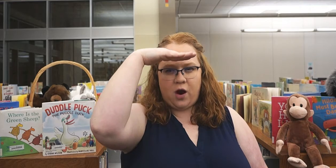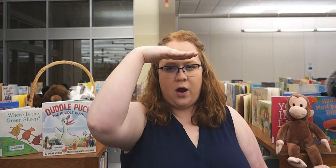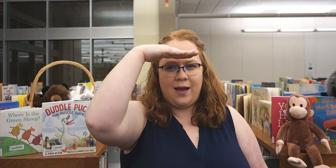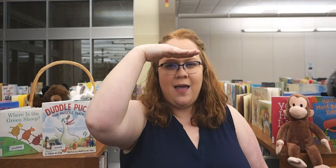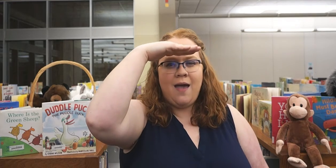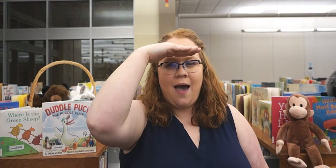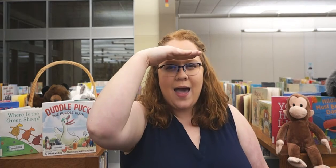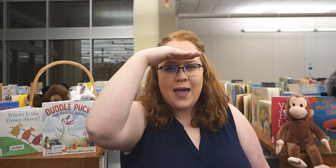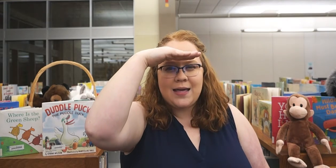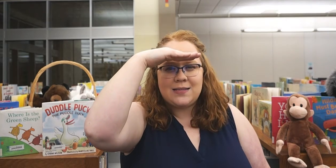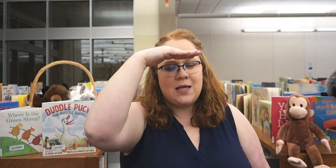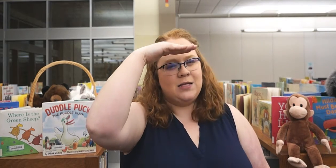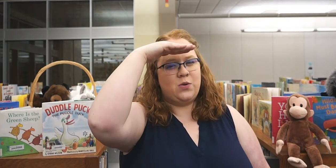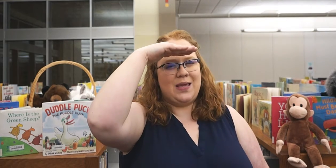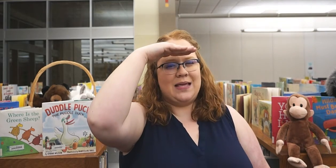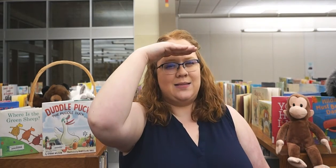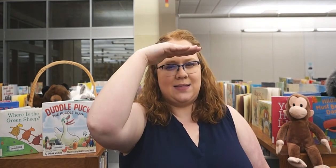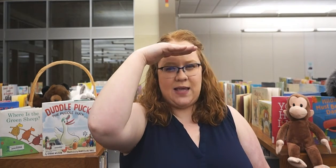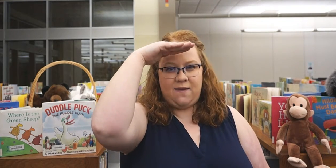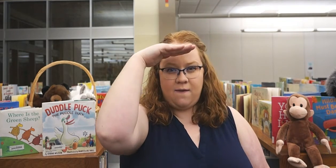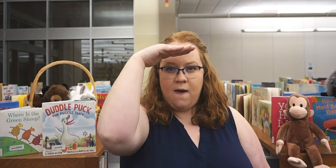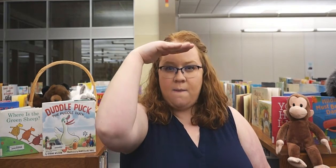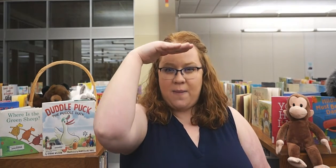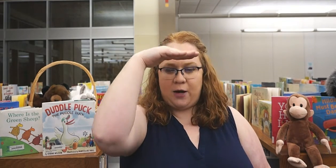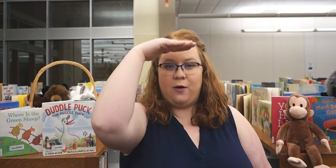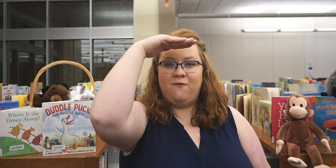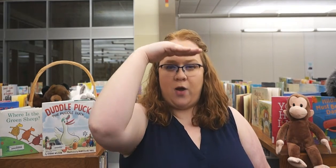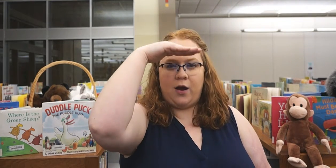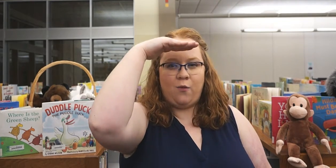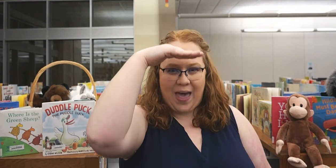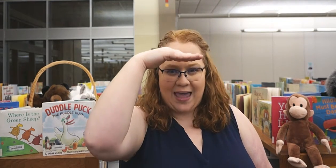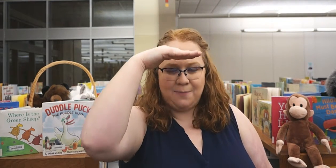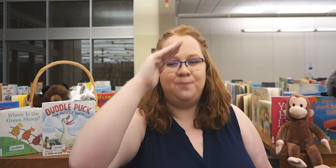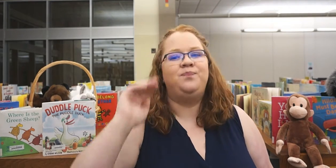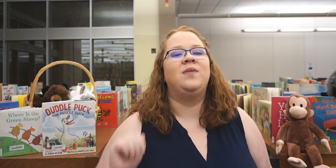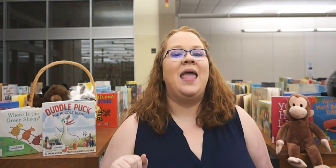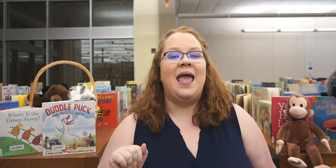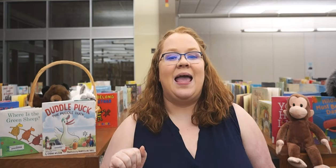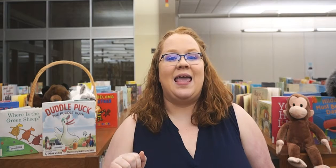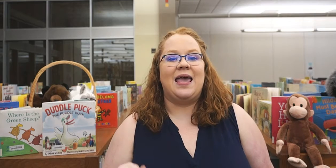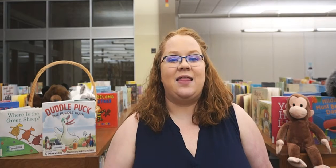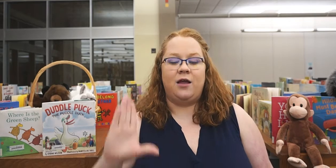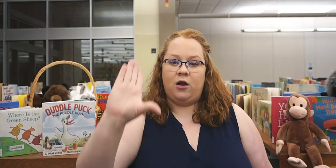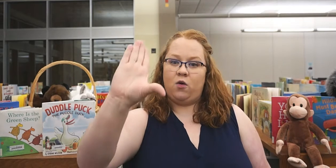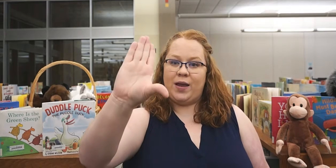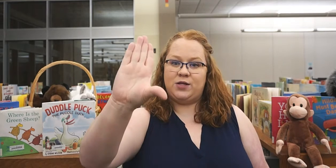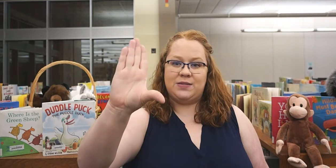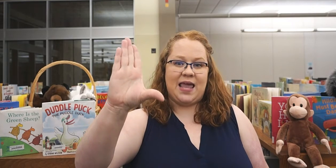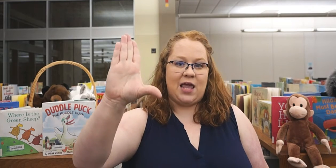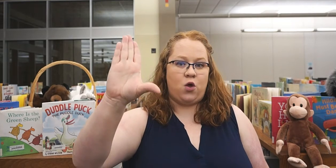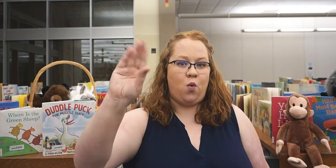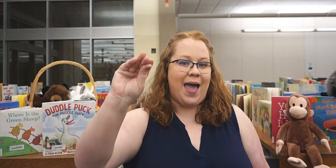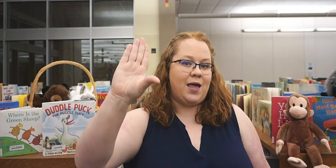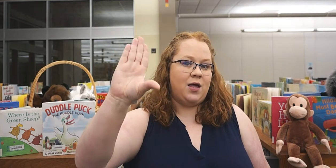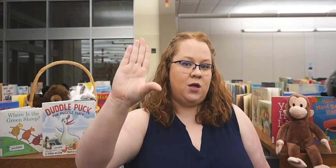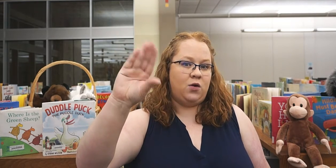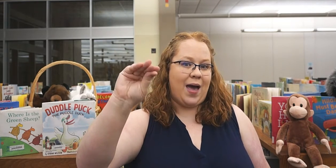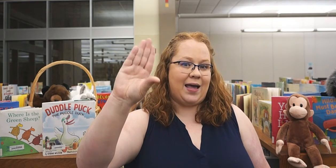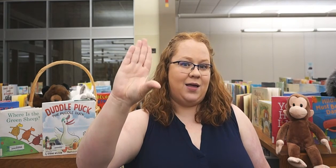our eyes so we can see better far away. And they're going to say quack, quack,